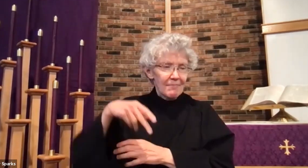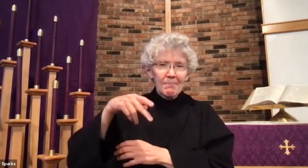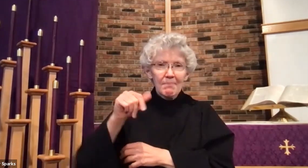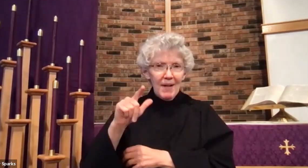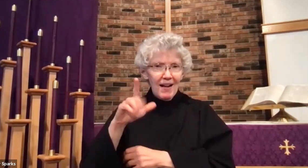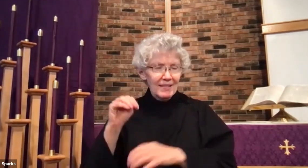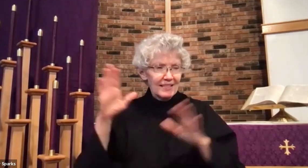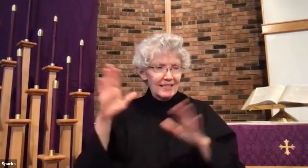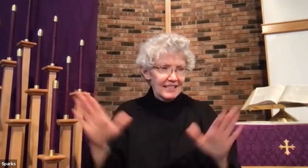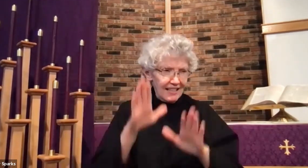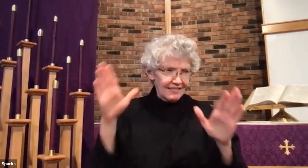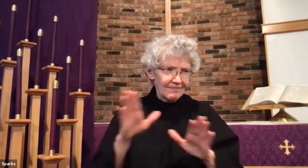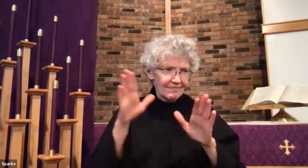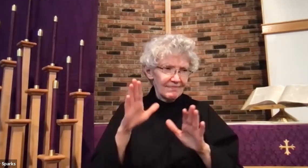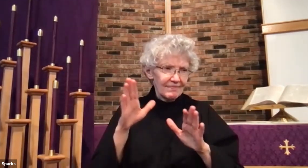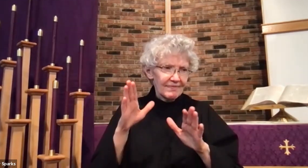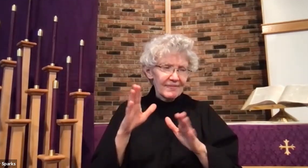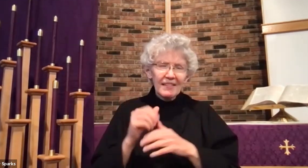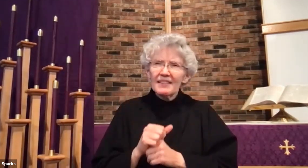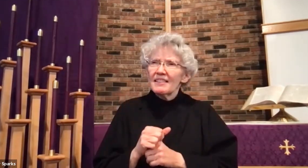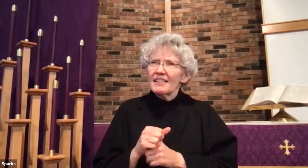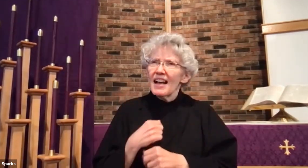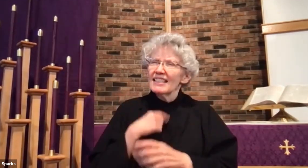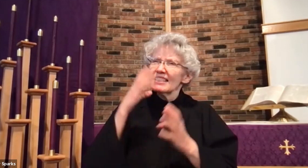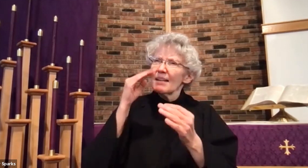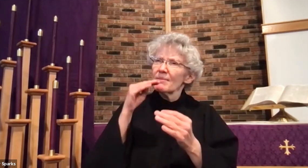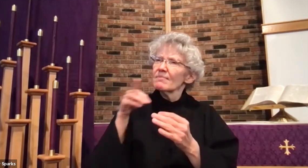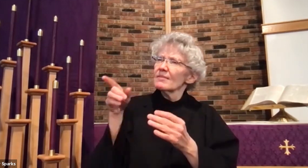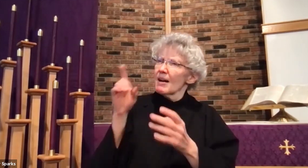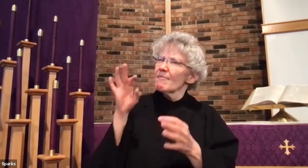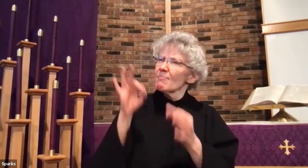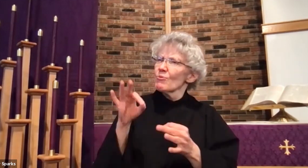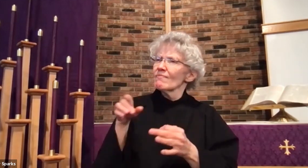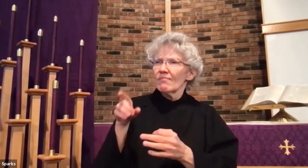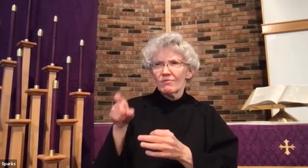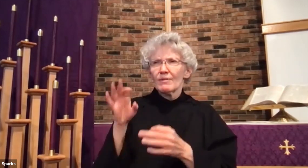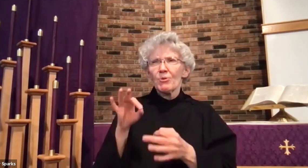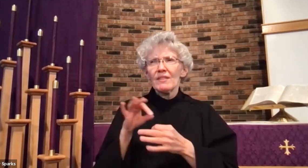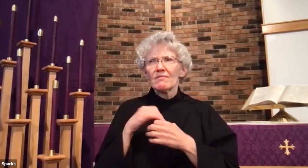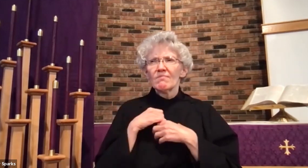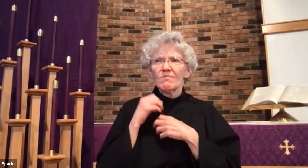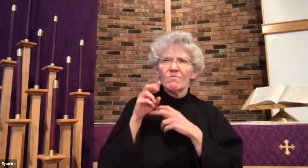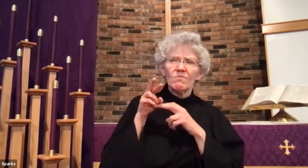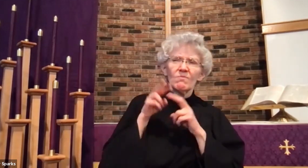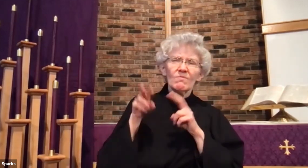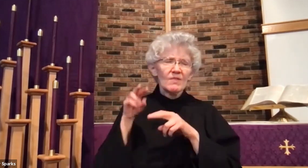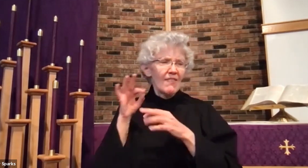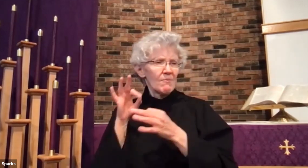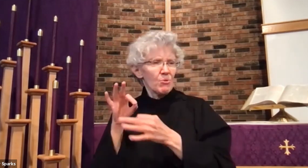When we get to Palm Sunday, we will break free of the expectations we have